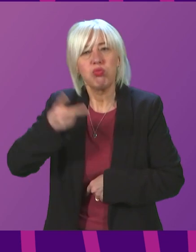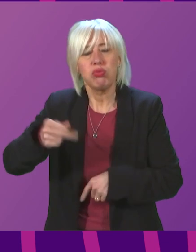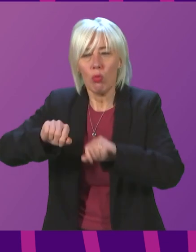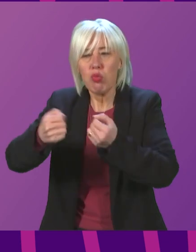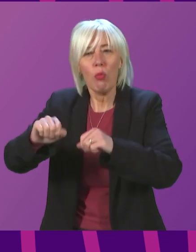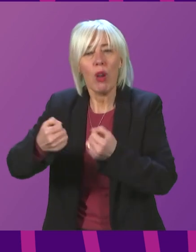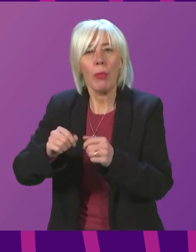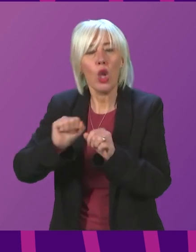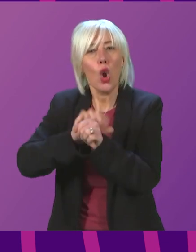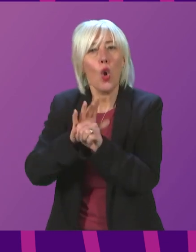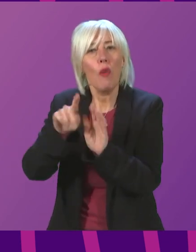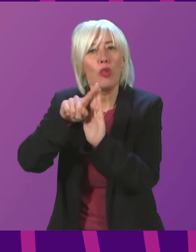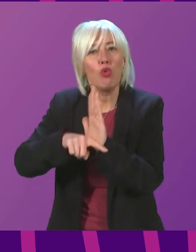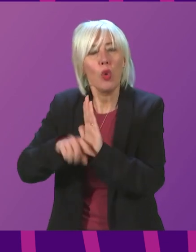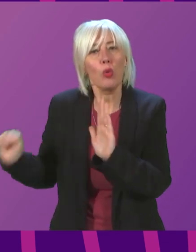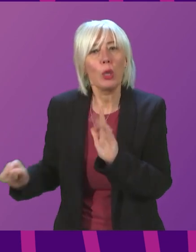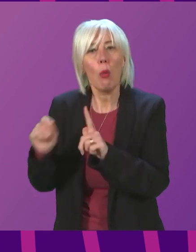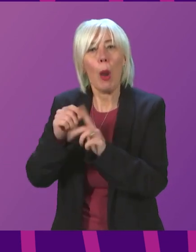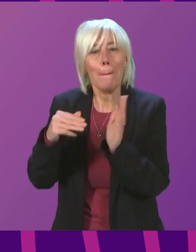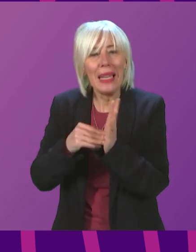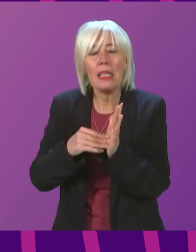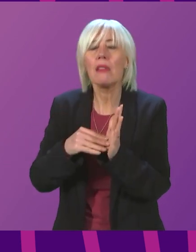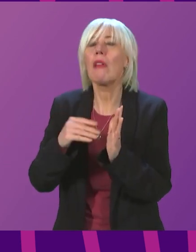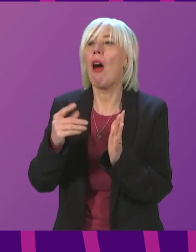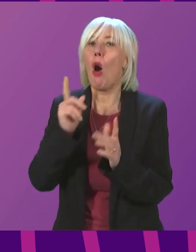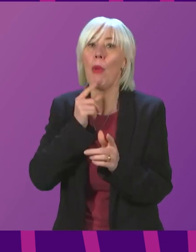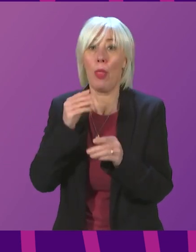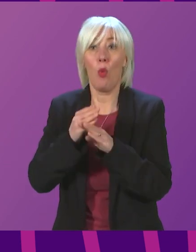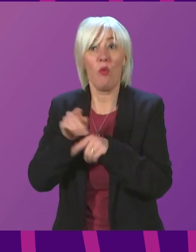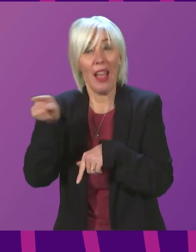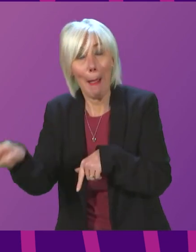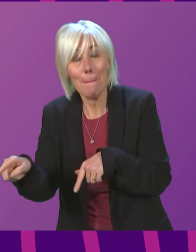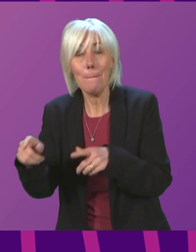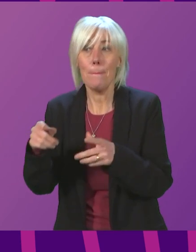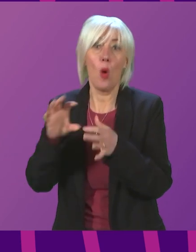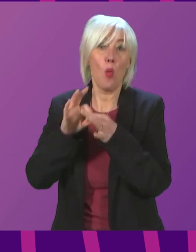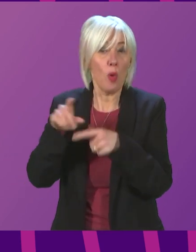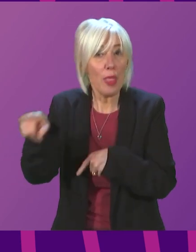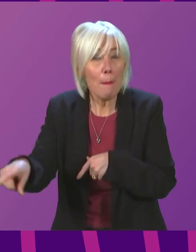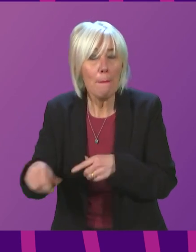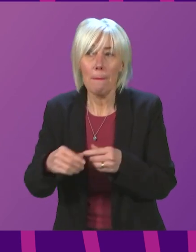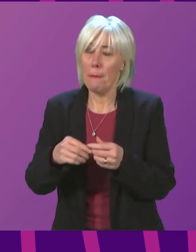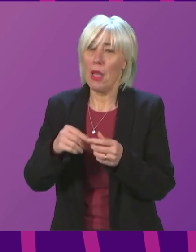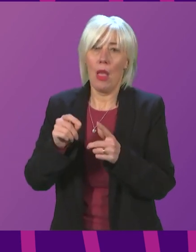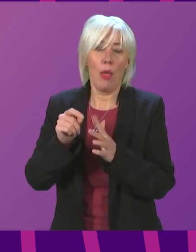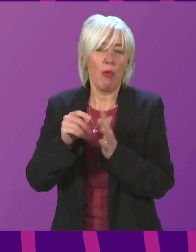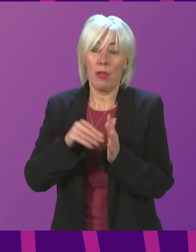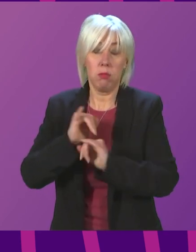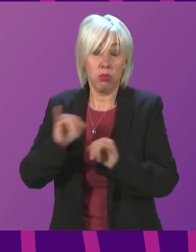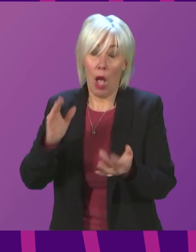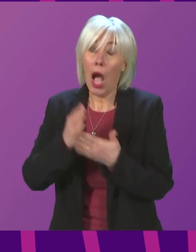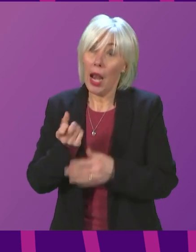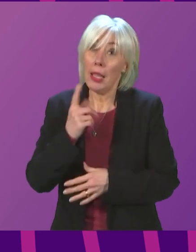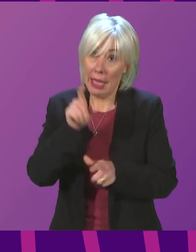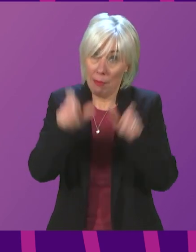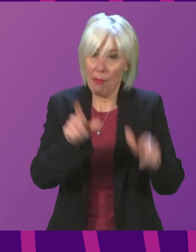on the part of the Prime Minister or those working for and around the Prime Minister. I absolutely understand the intense anger